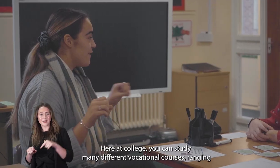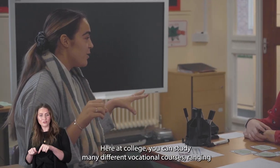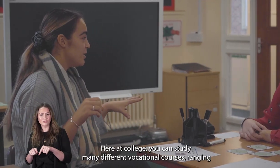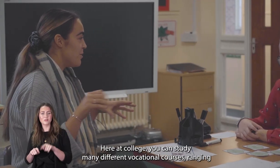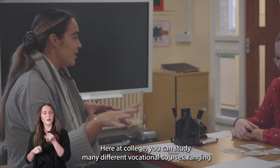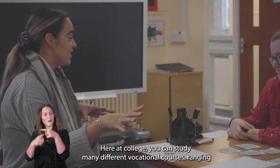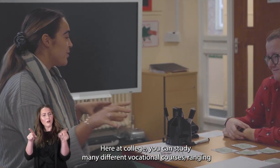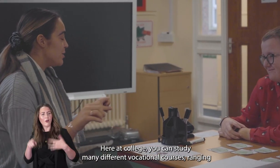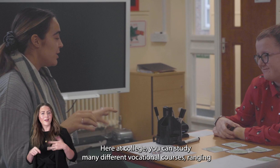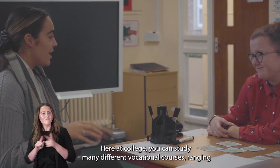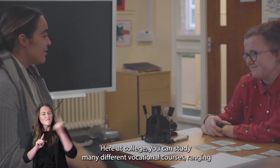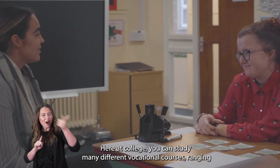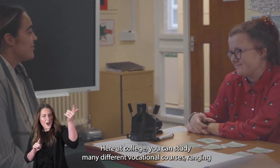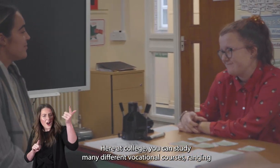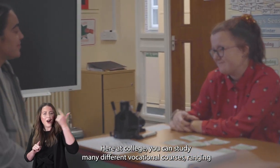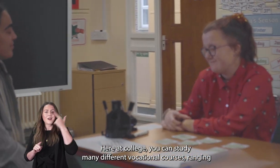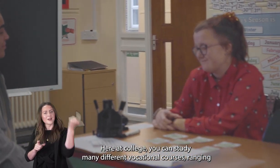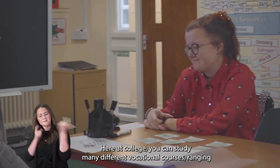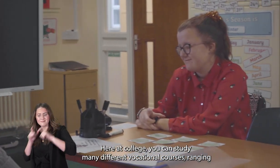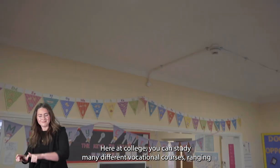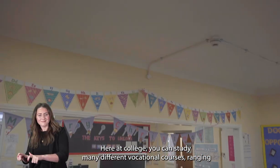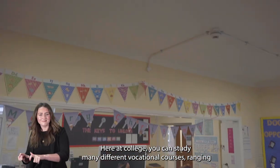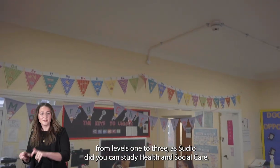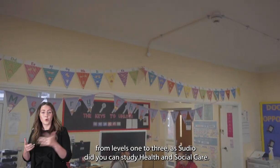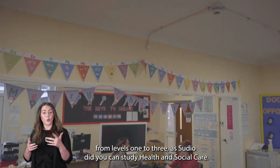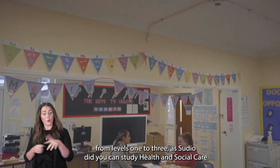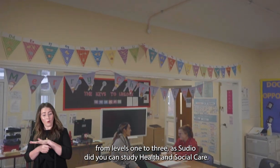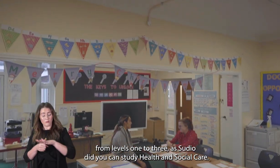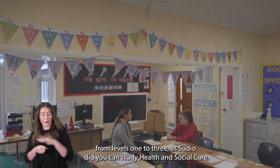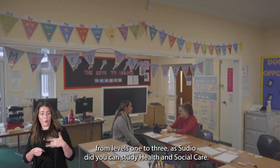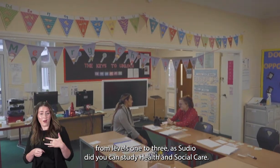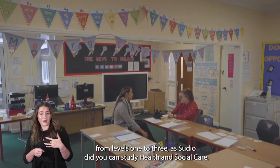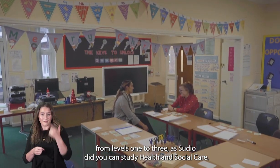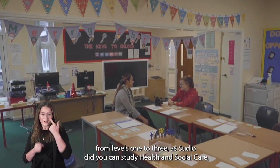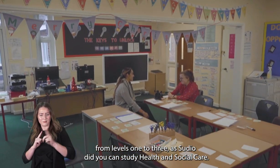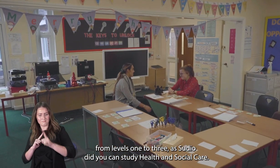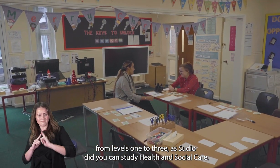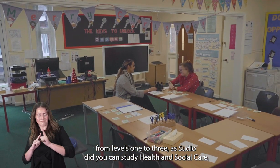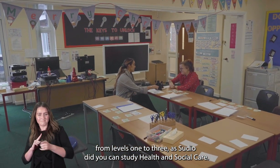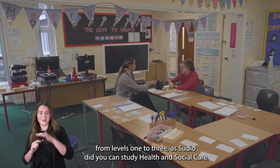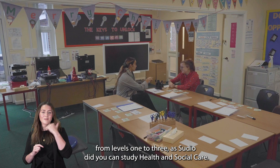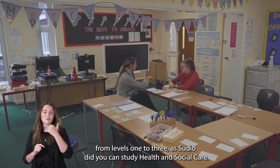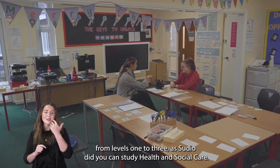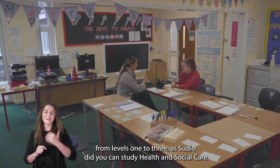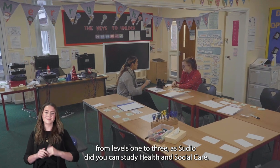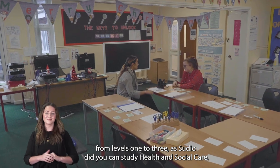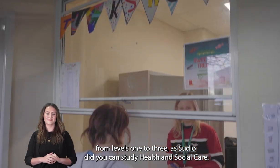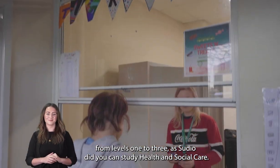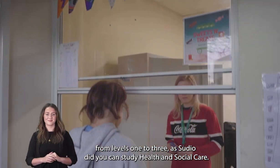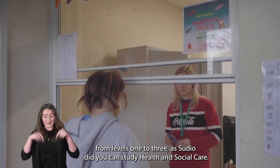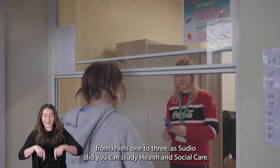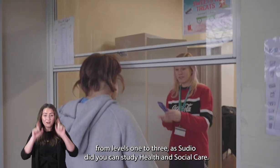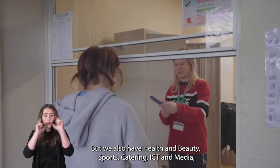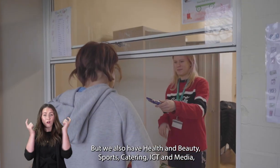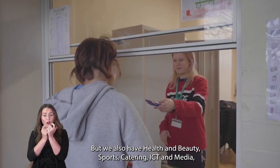Here at college you can study many different vocational courses ranging from levels one to three. As Sudio did you can study health and